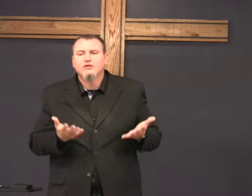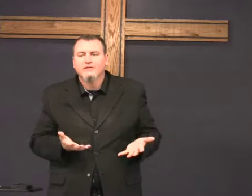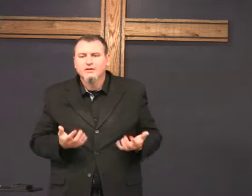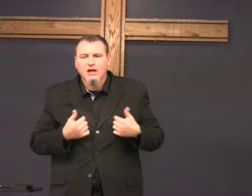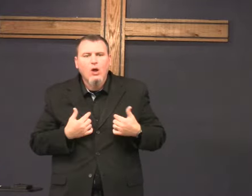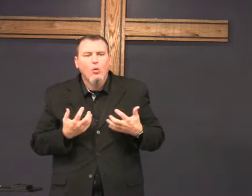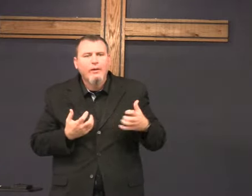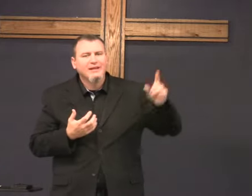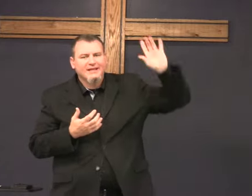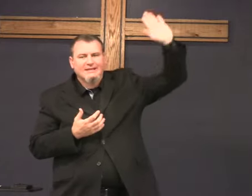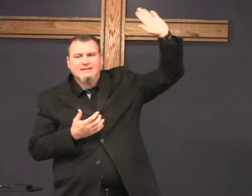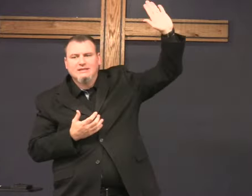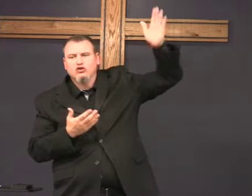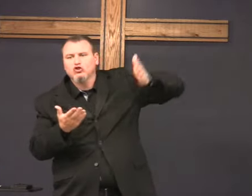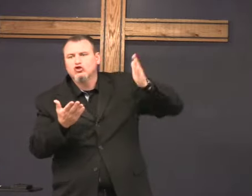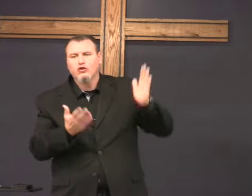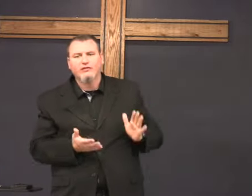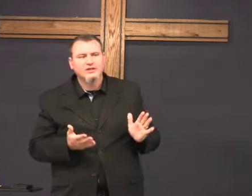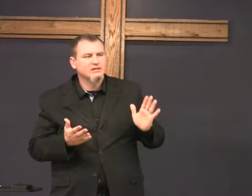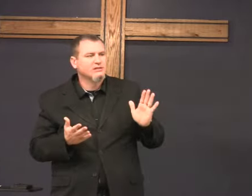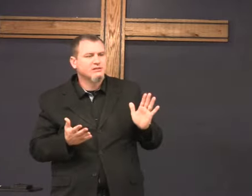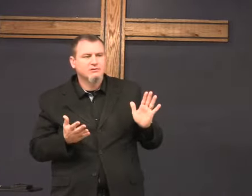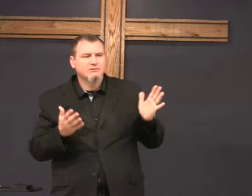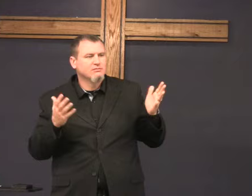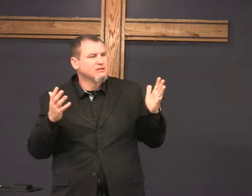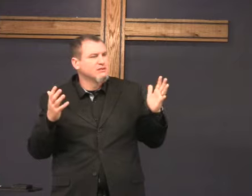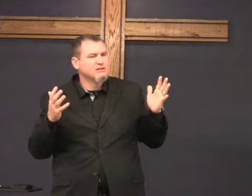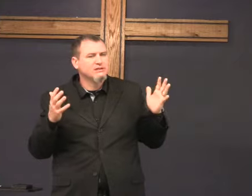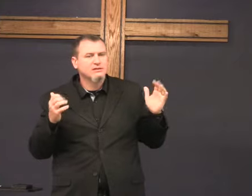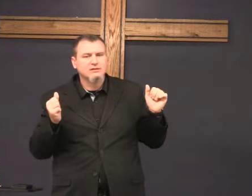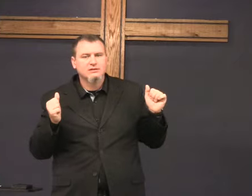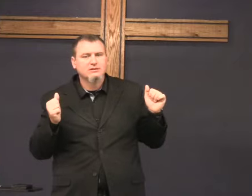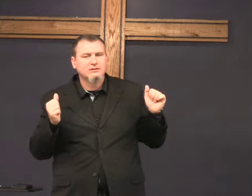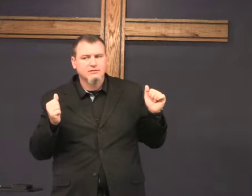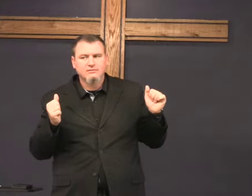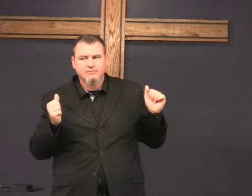I want to be a servant I want to be God's servant and that's all